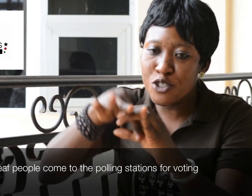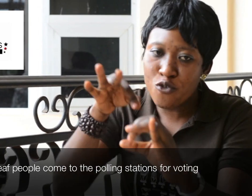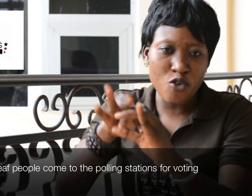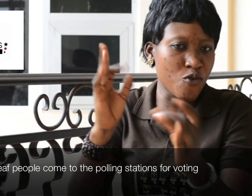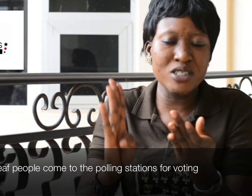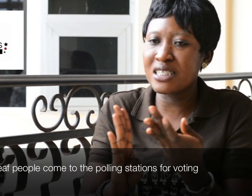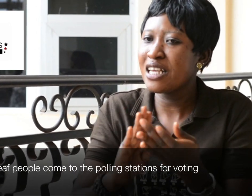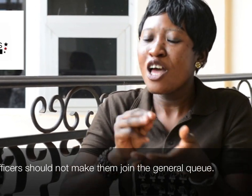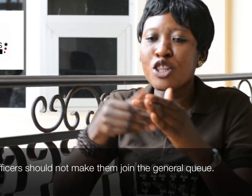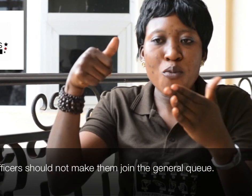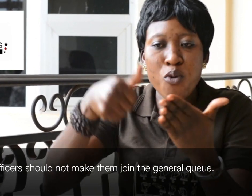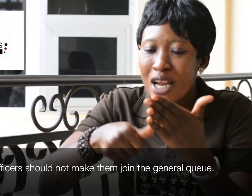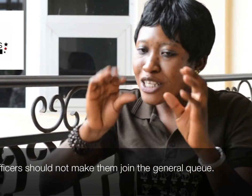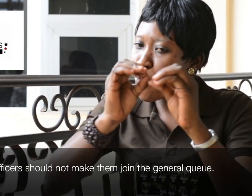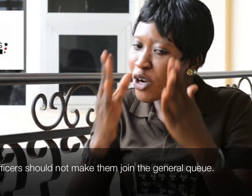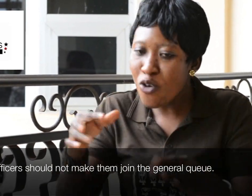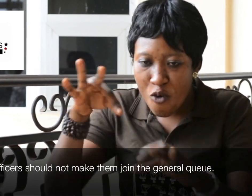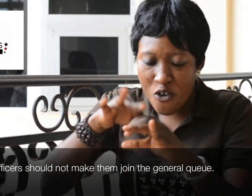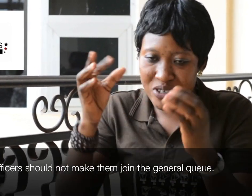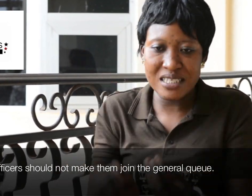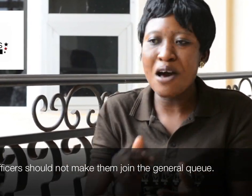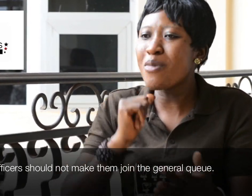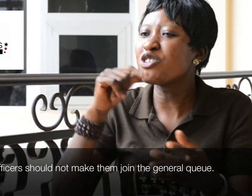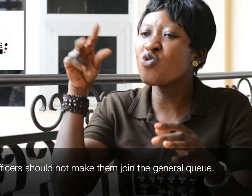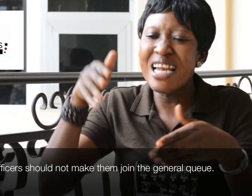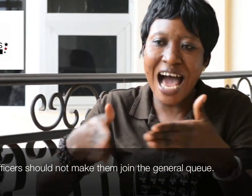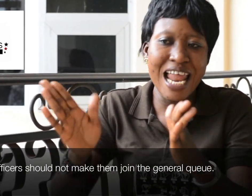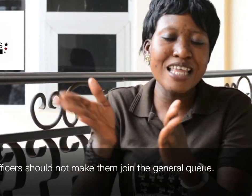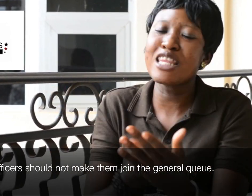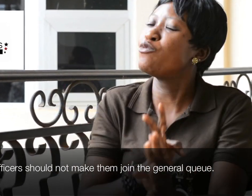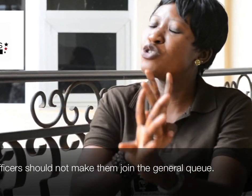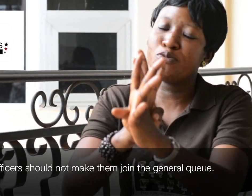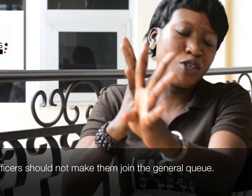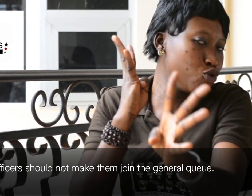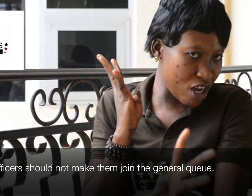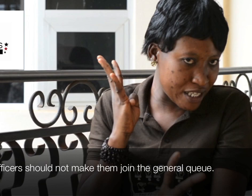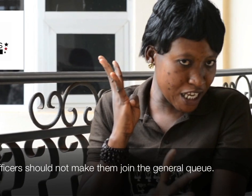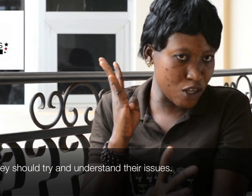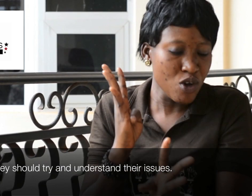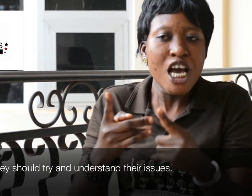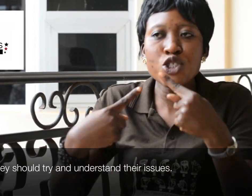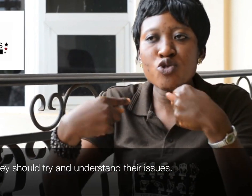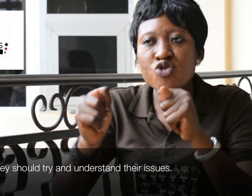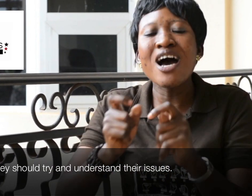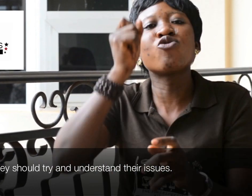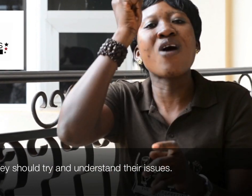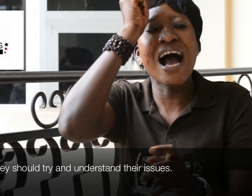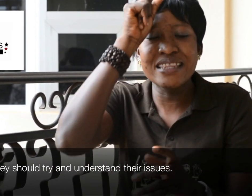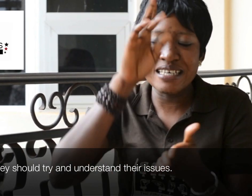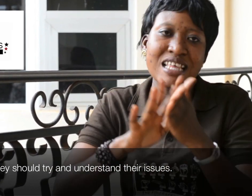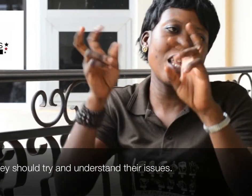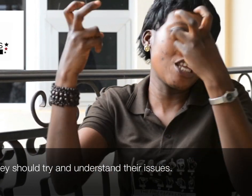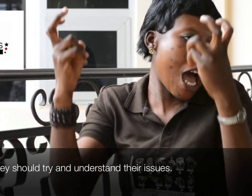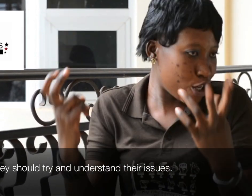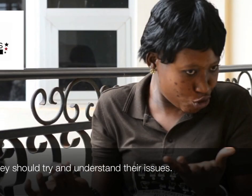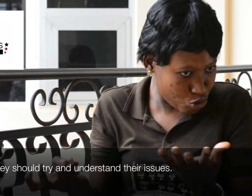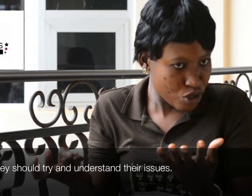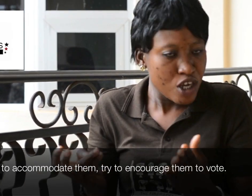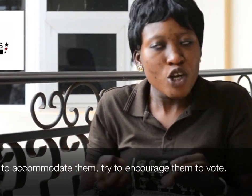for voting, the polling officer must not allow them to be drawn the queue. You should try to understand their issue. You